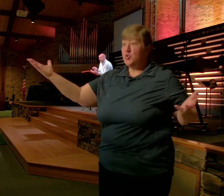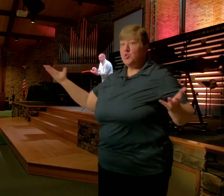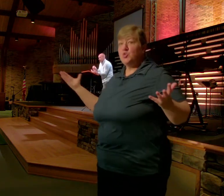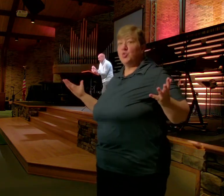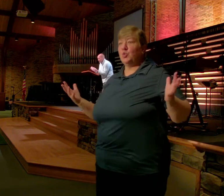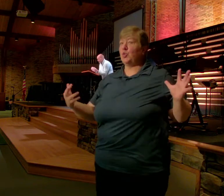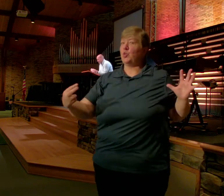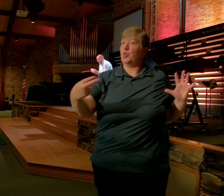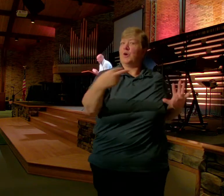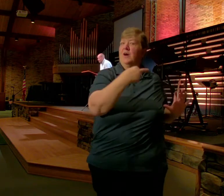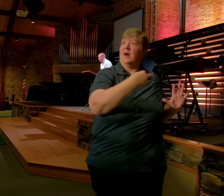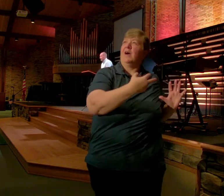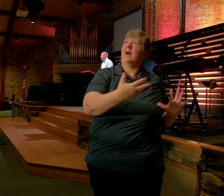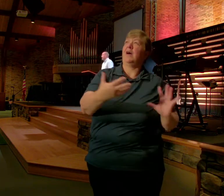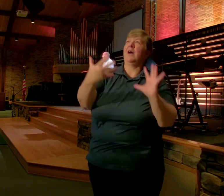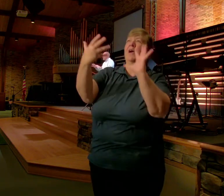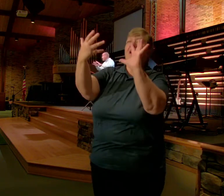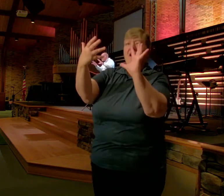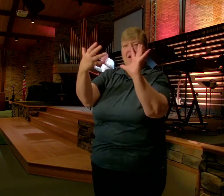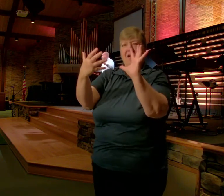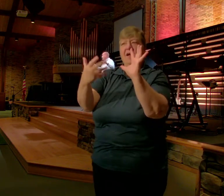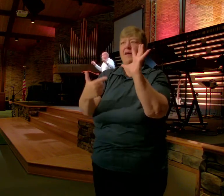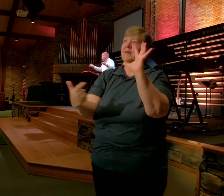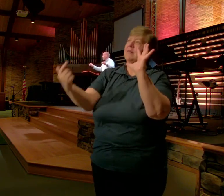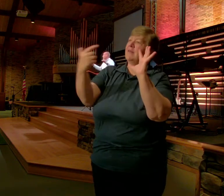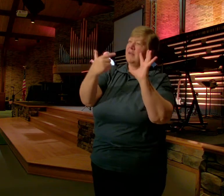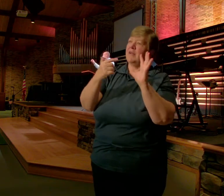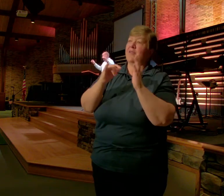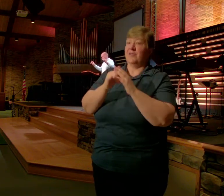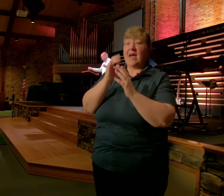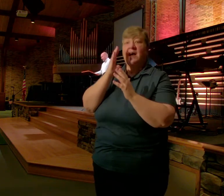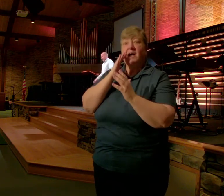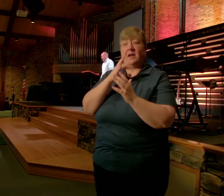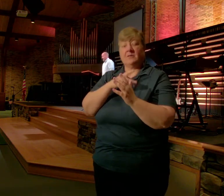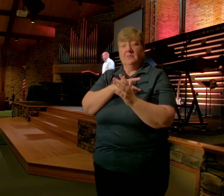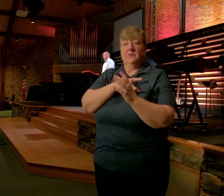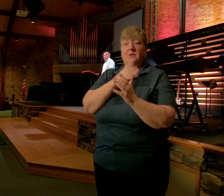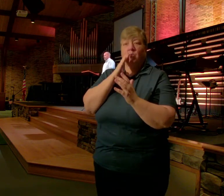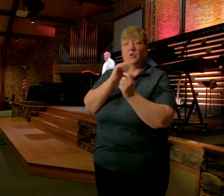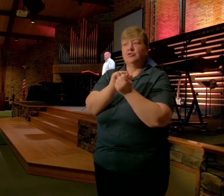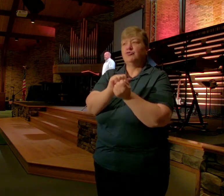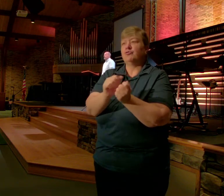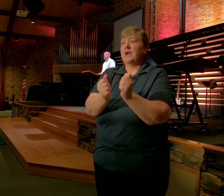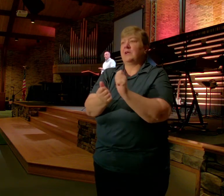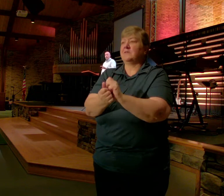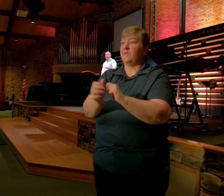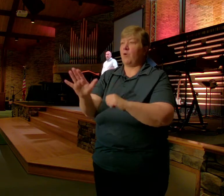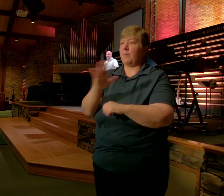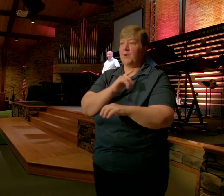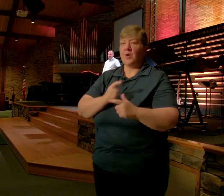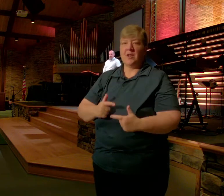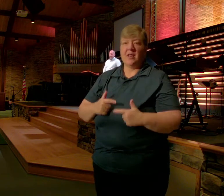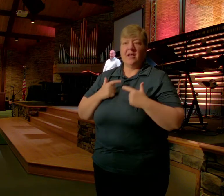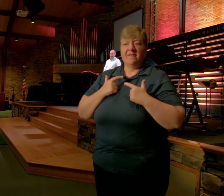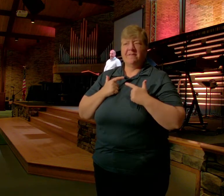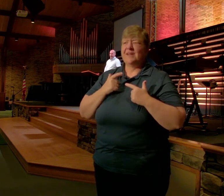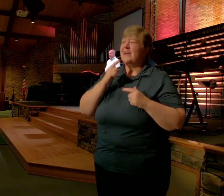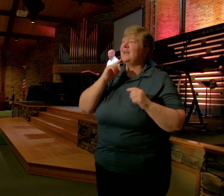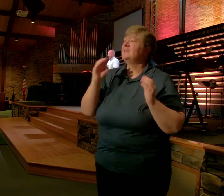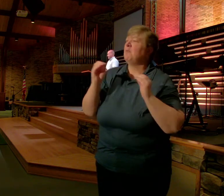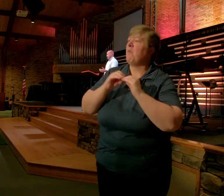realize How precious And priced You are It will Transform Your life This is More than Just Information